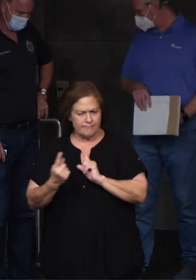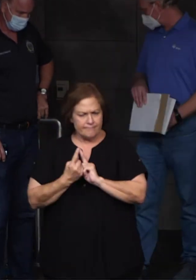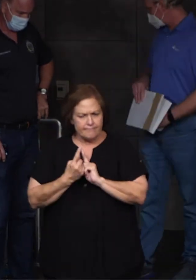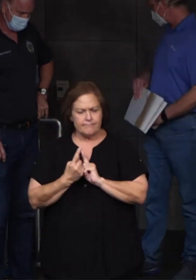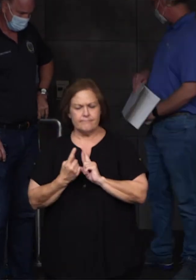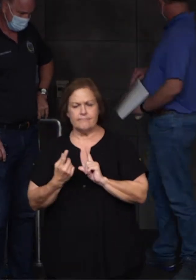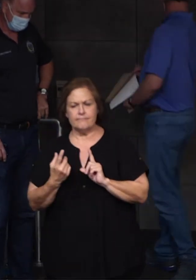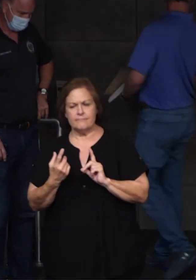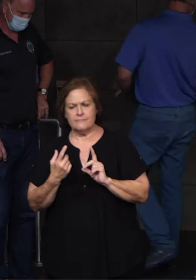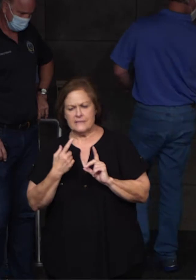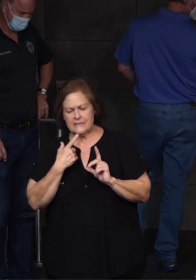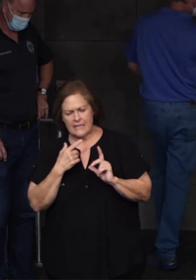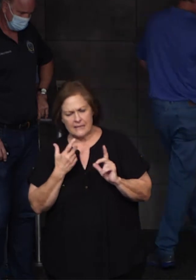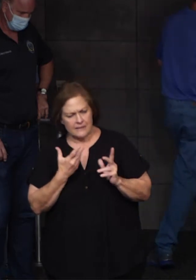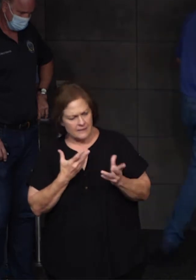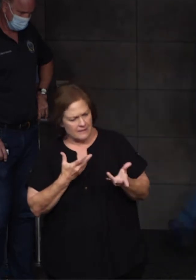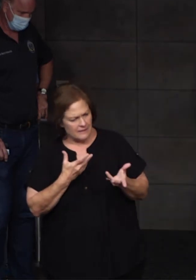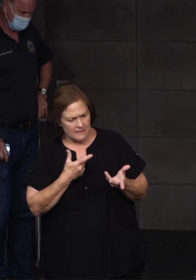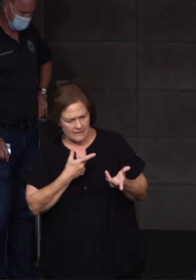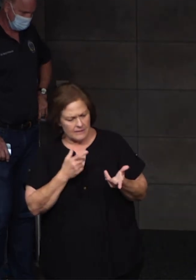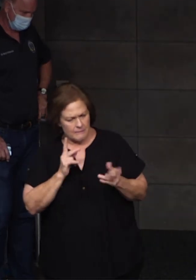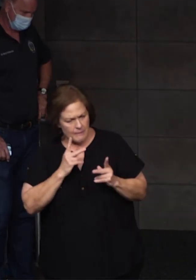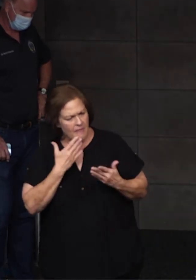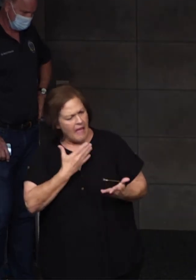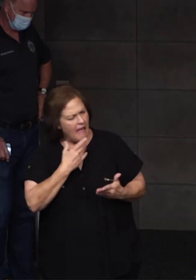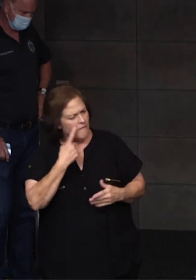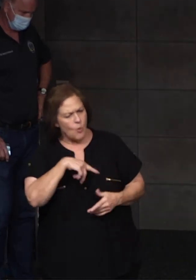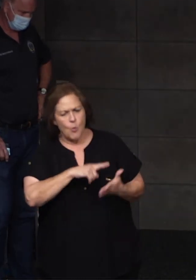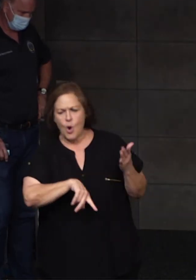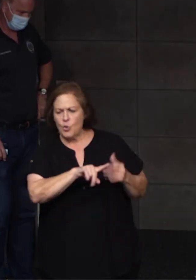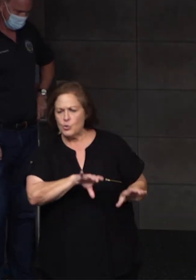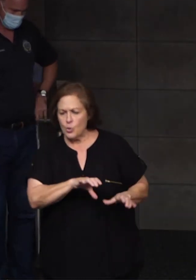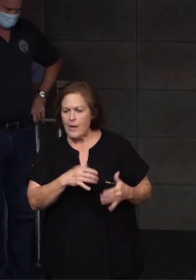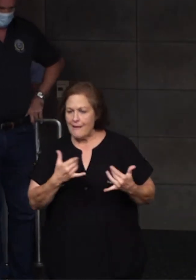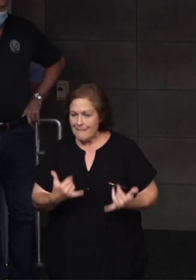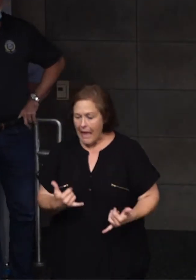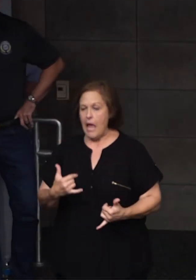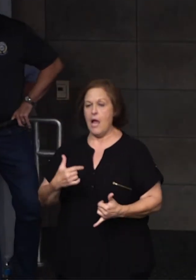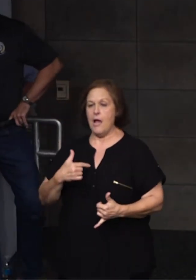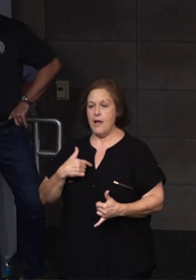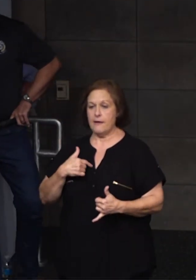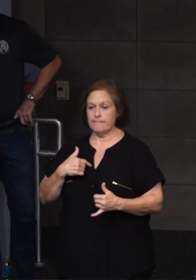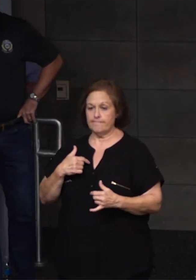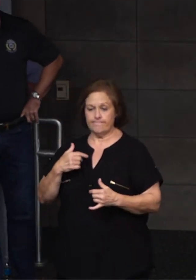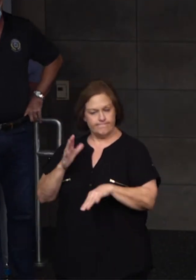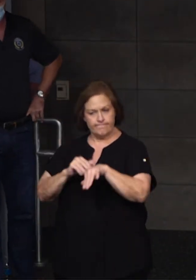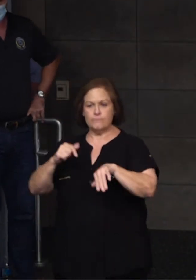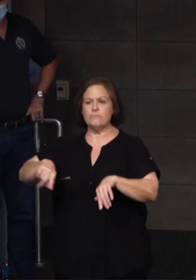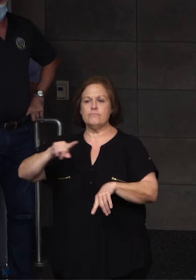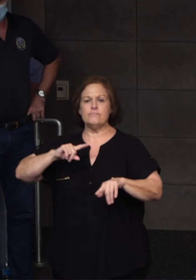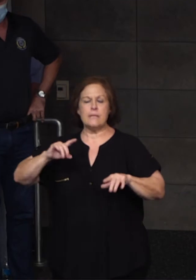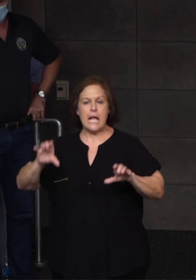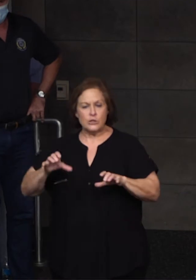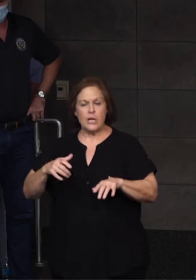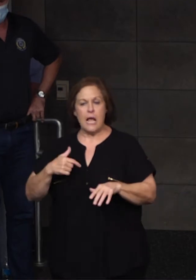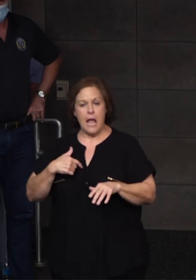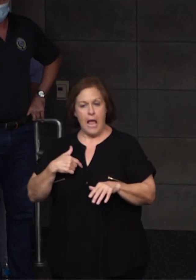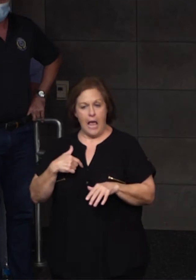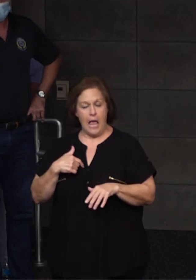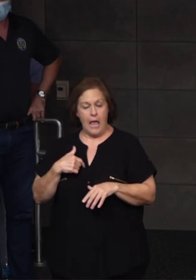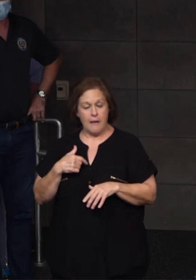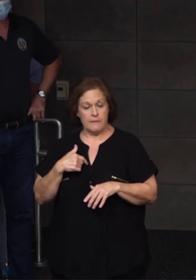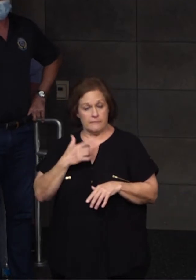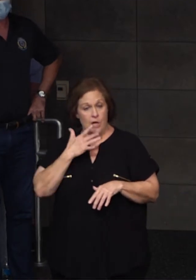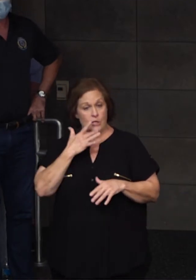as the Prime Minister said, people have thanked us for what we do. Well, now I'm going to call for action. I'm going to ask people, I'm fortunate